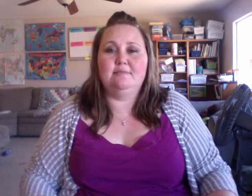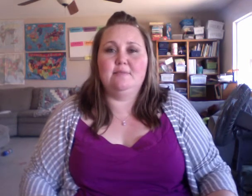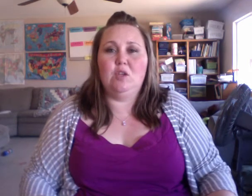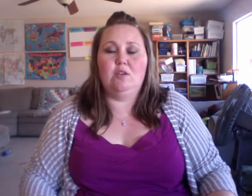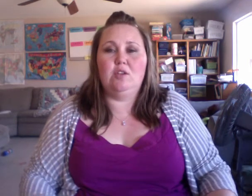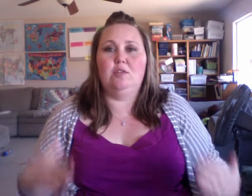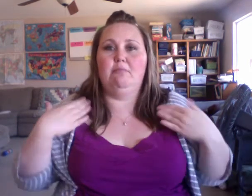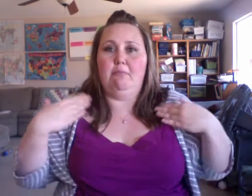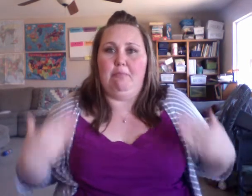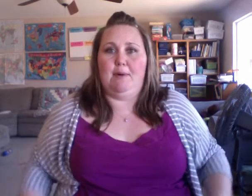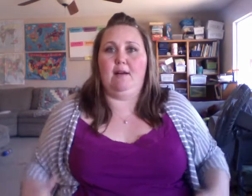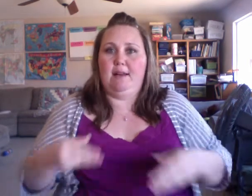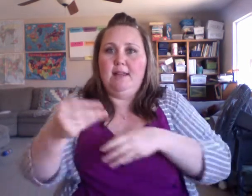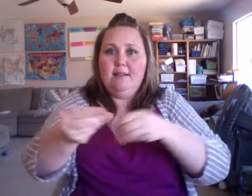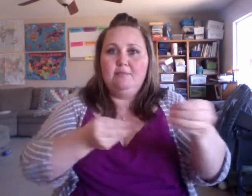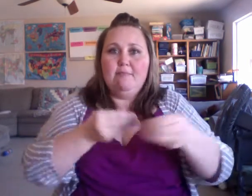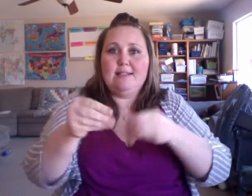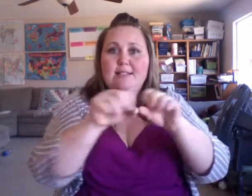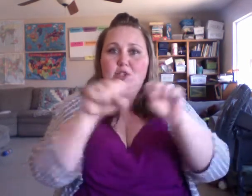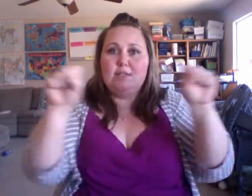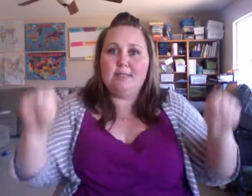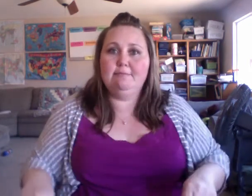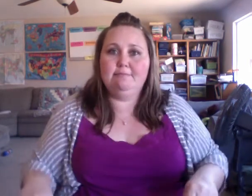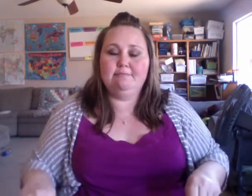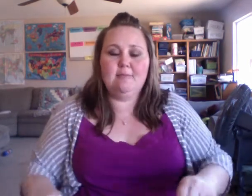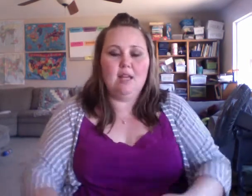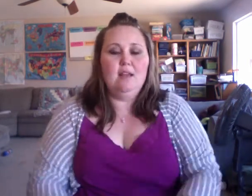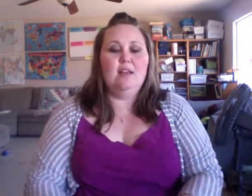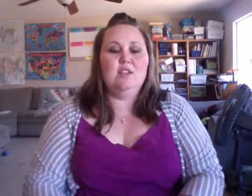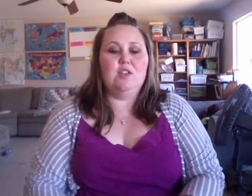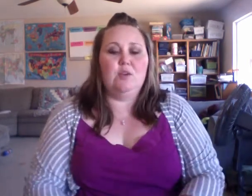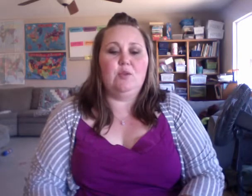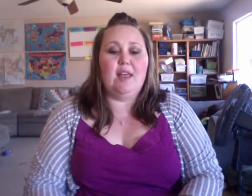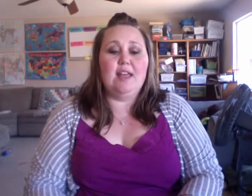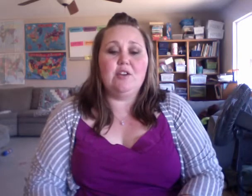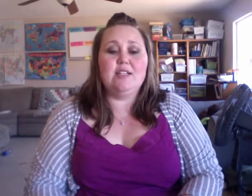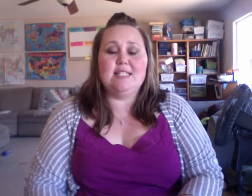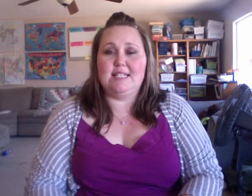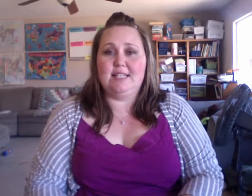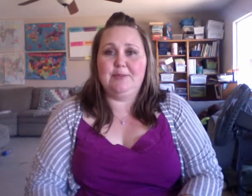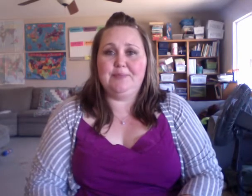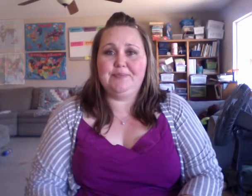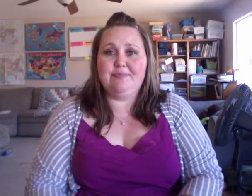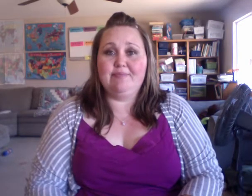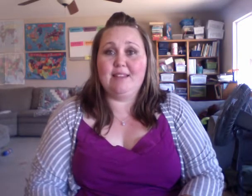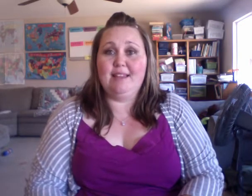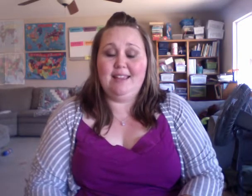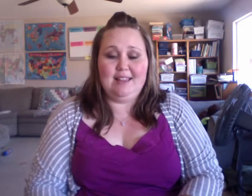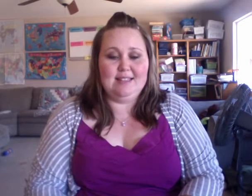You could do body message system. So the endocrine system is